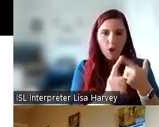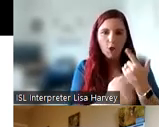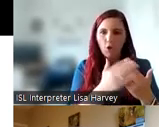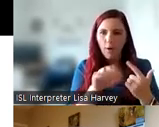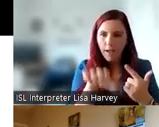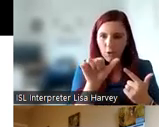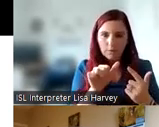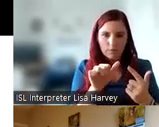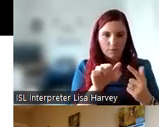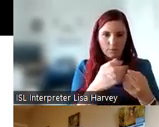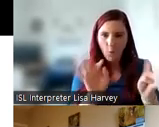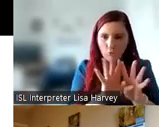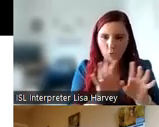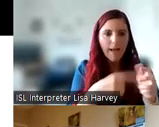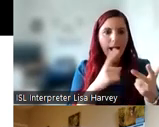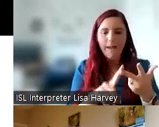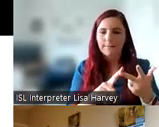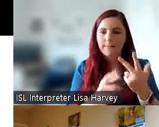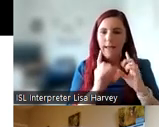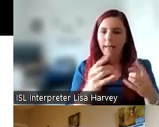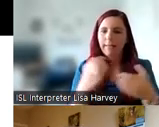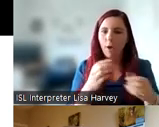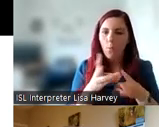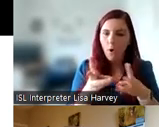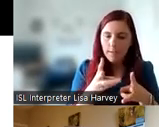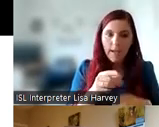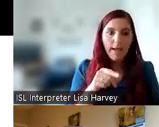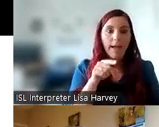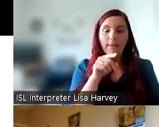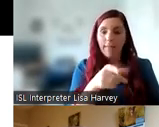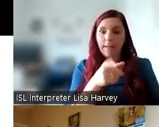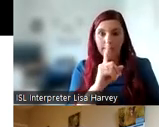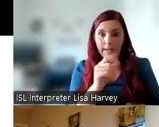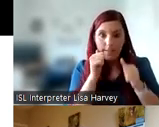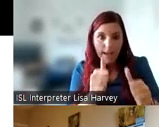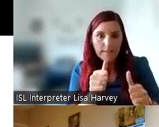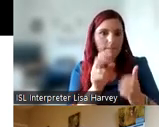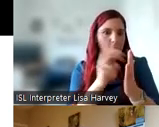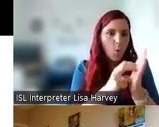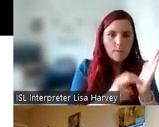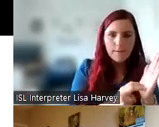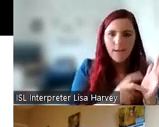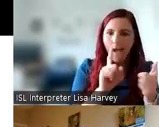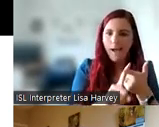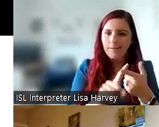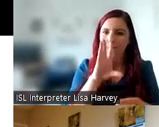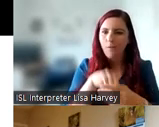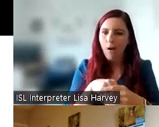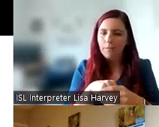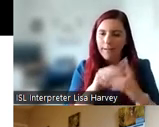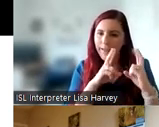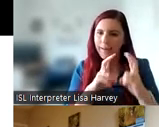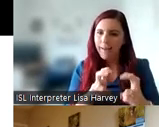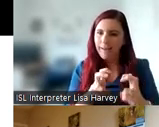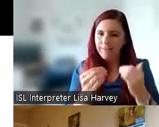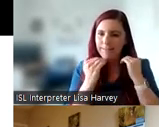YAP members took part in the data collection by acting as focus group note takers and moderators. And then they also played a crucial role in the analysis of the data.